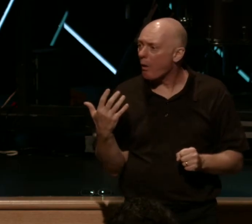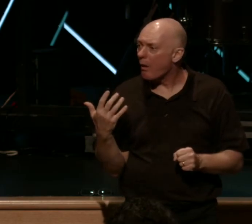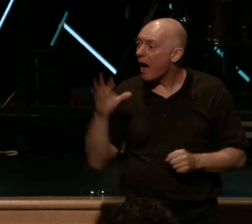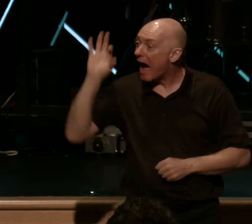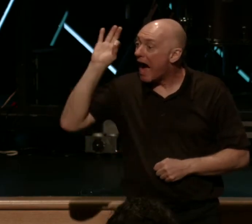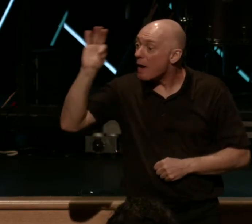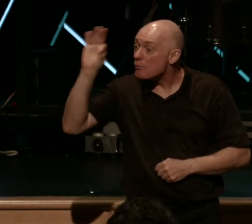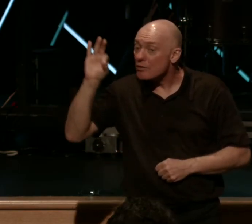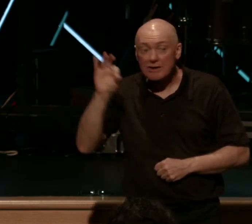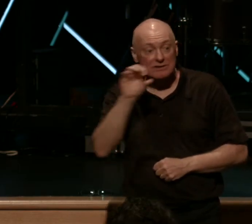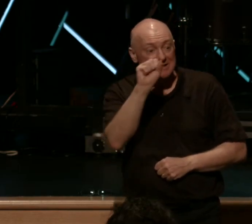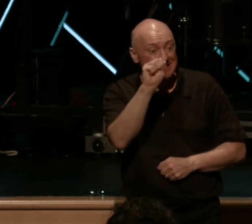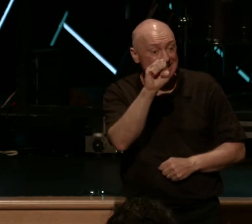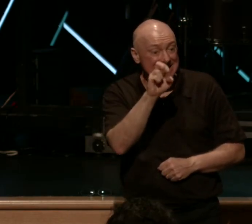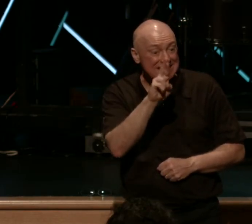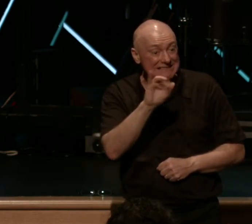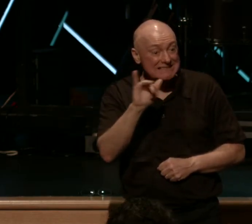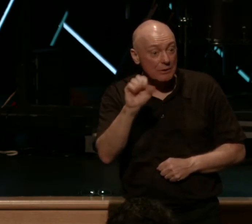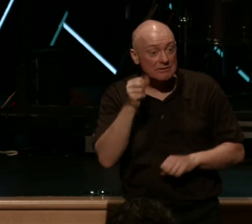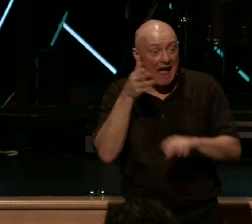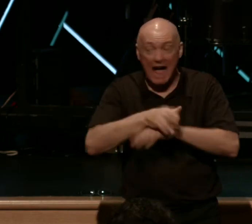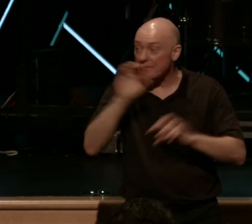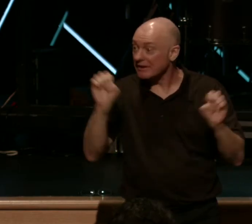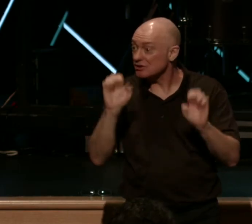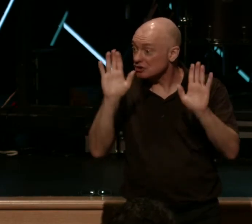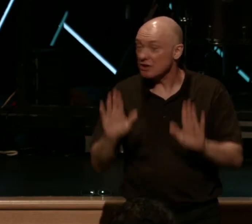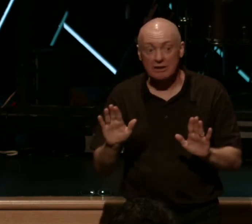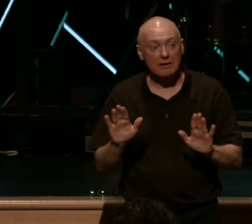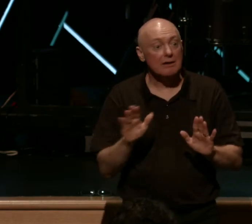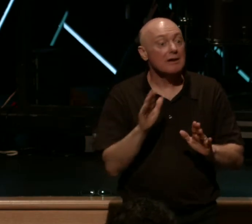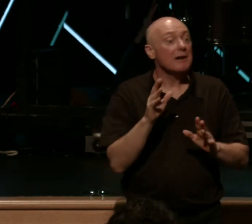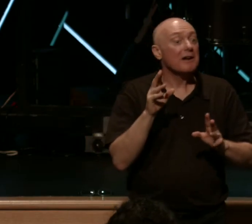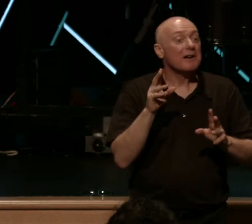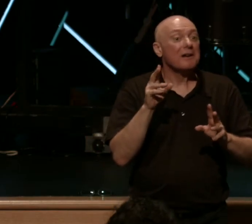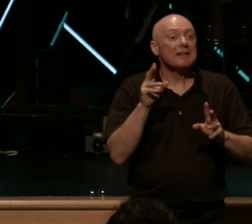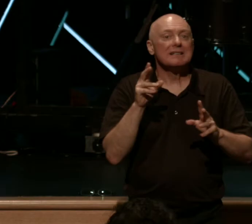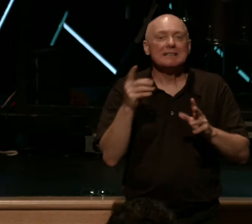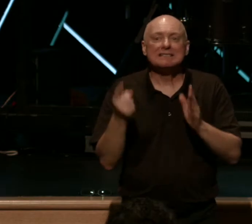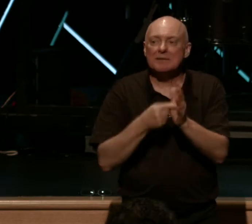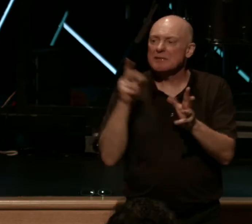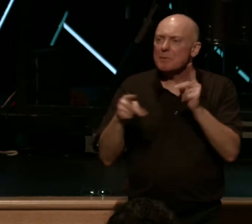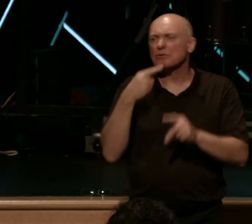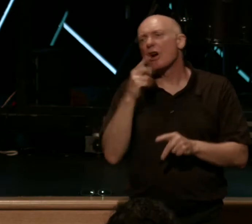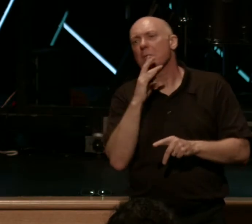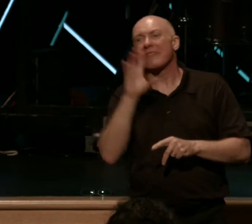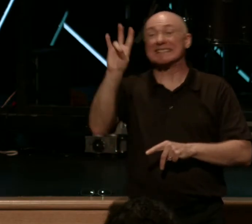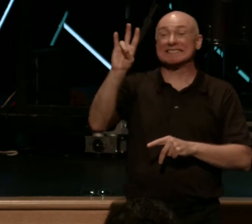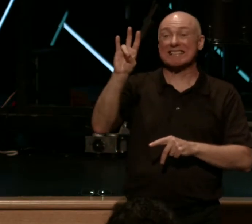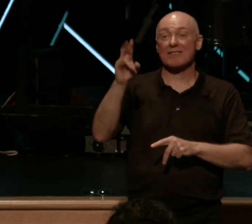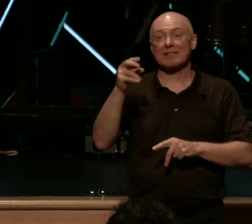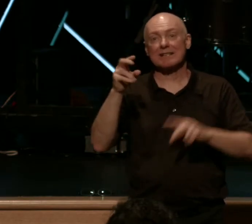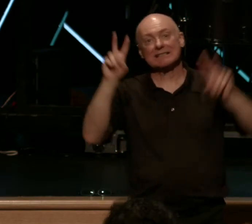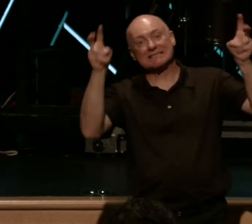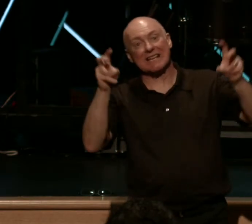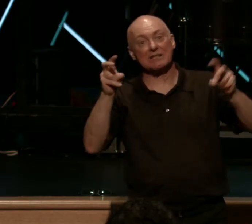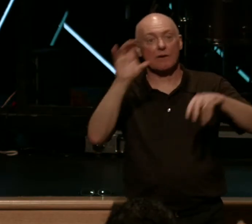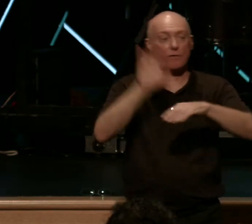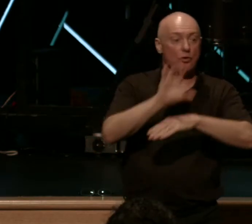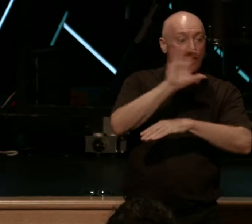after Easter Sunday. A lot of pastors will preach a series on the seven sayings of the cross, right? Like Jesus talking up to his death.